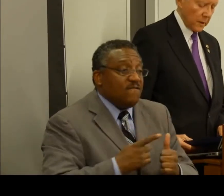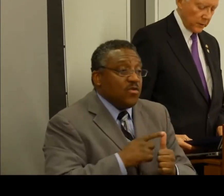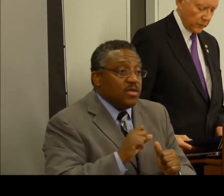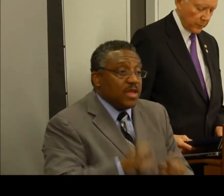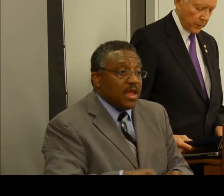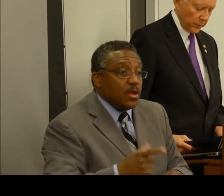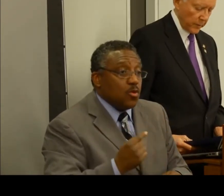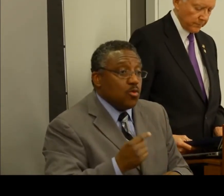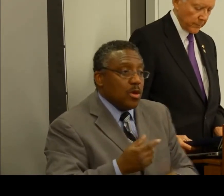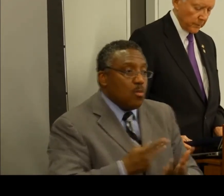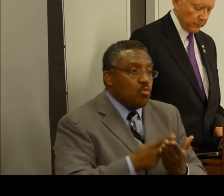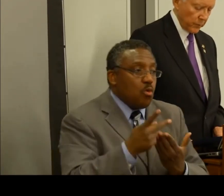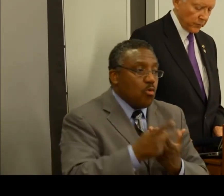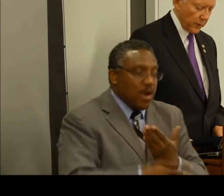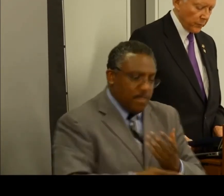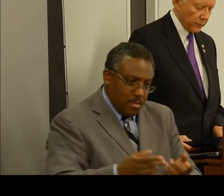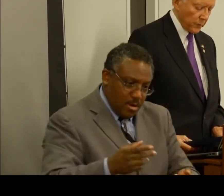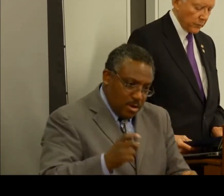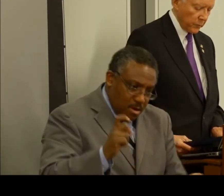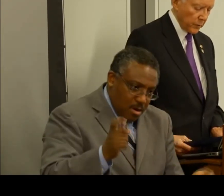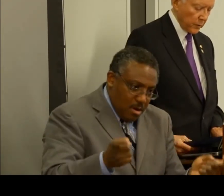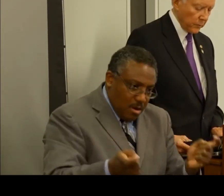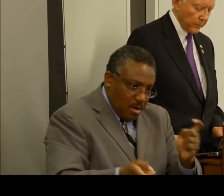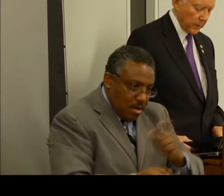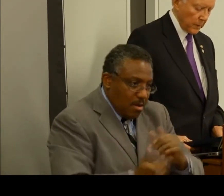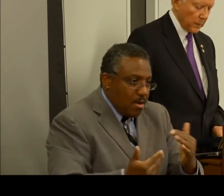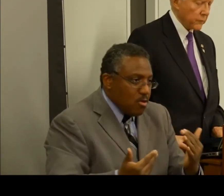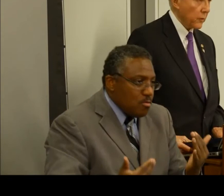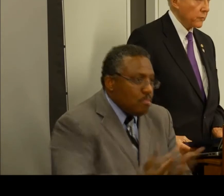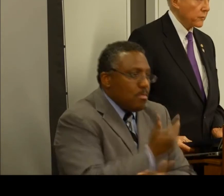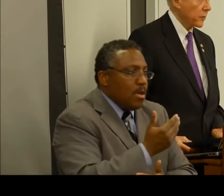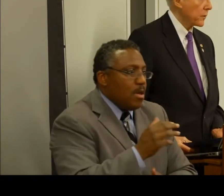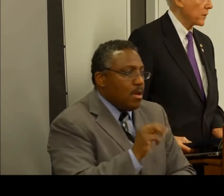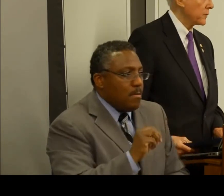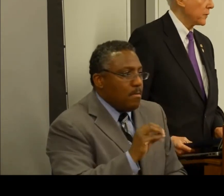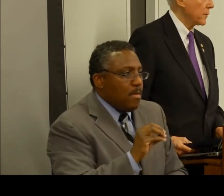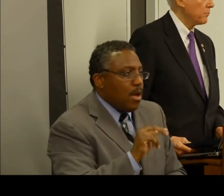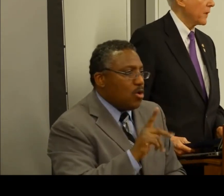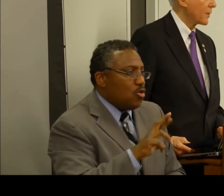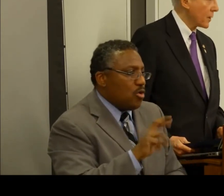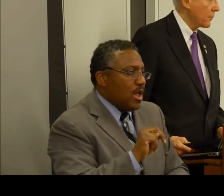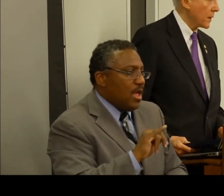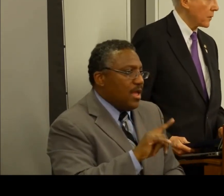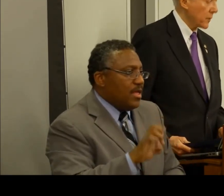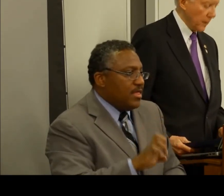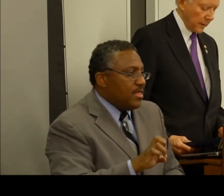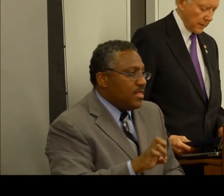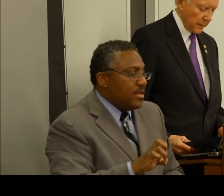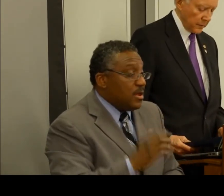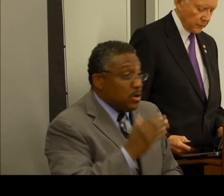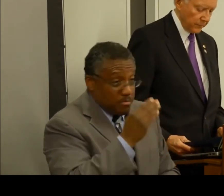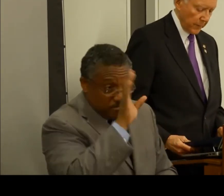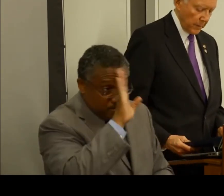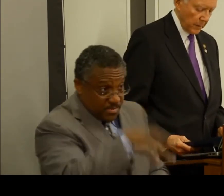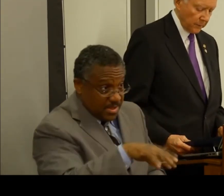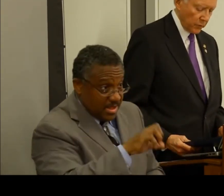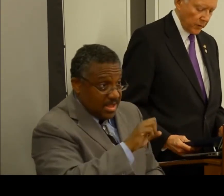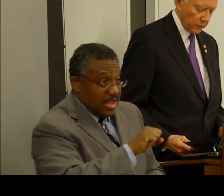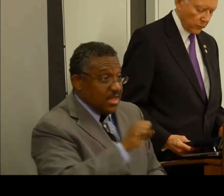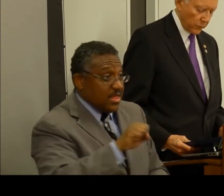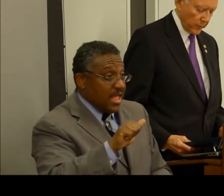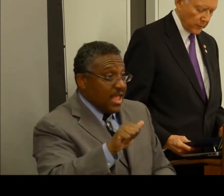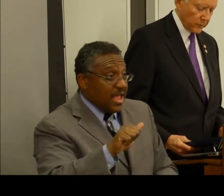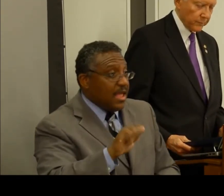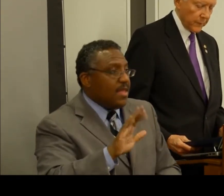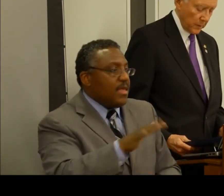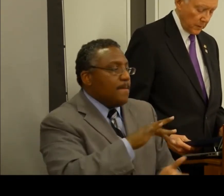work to modernize the program. For example, as most of you know, Social Security's medical guidelines and